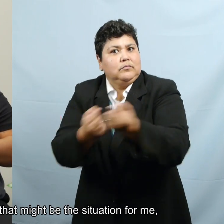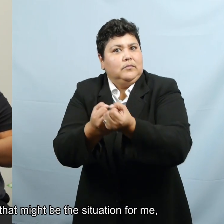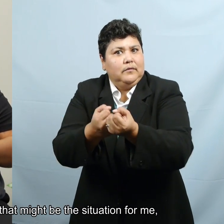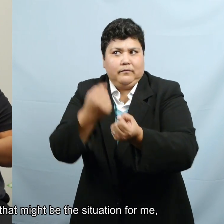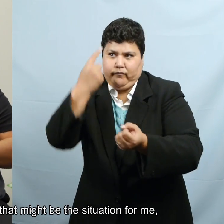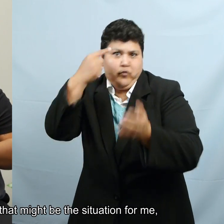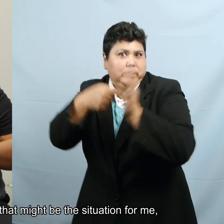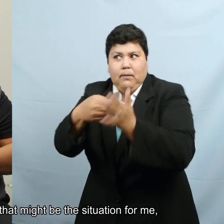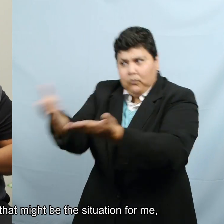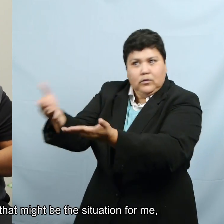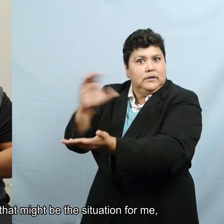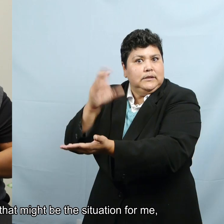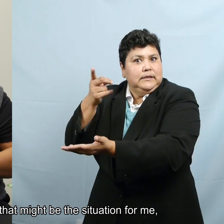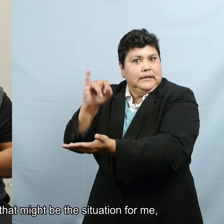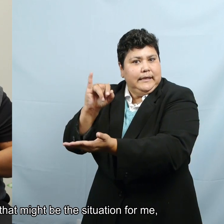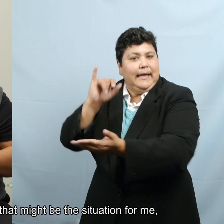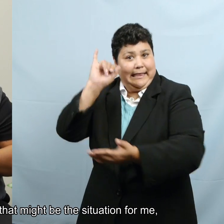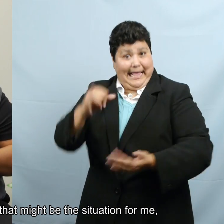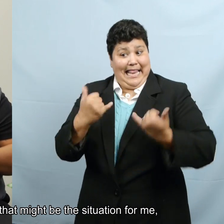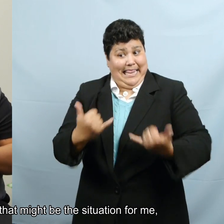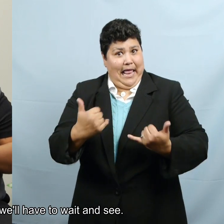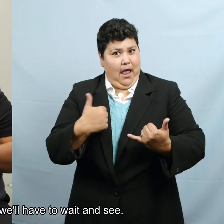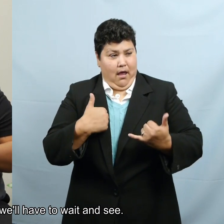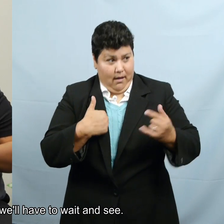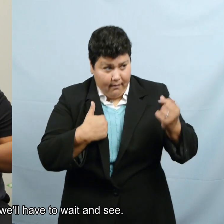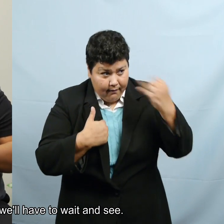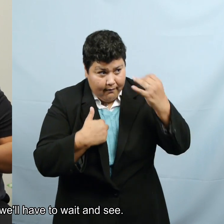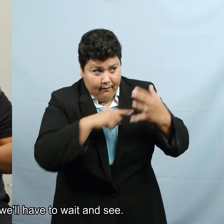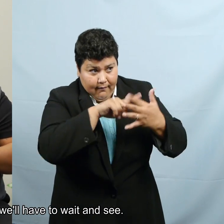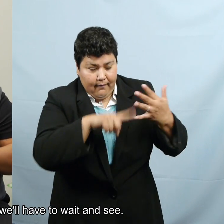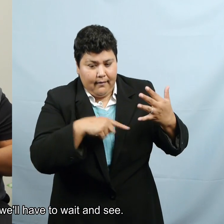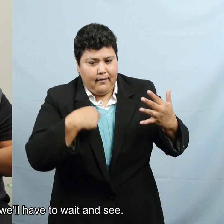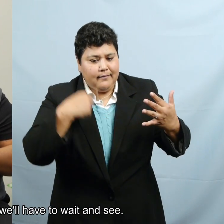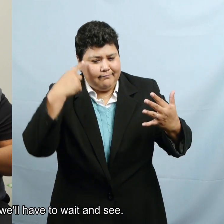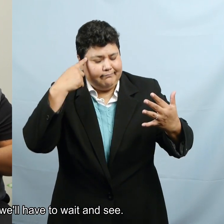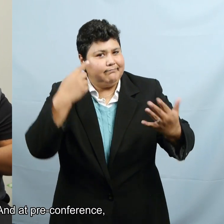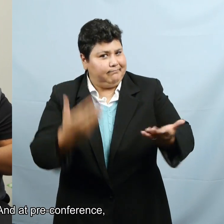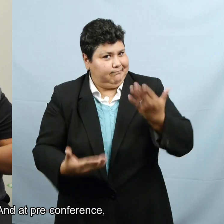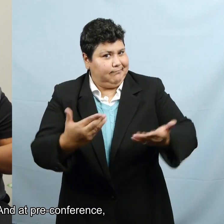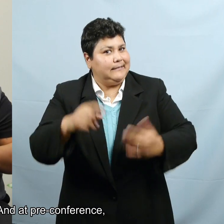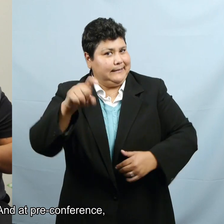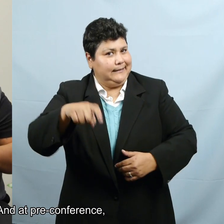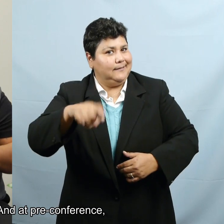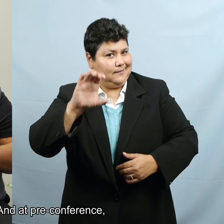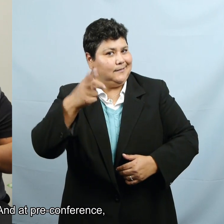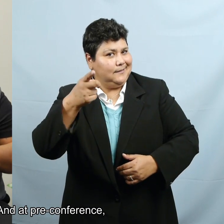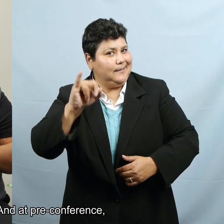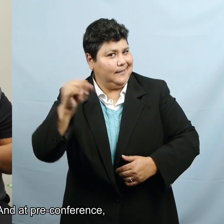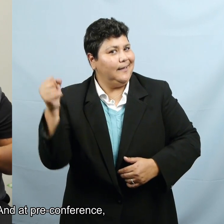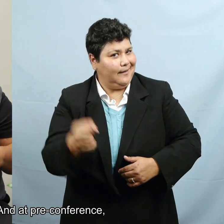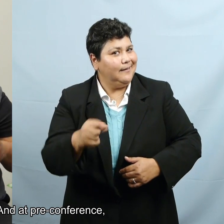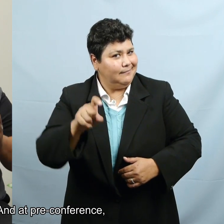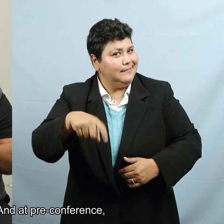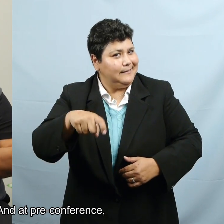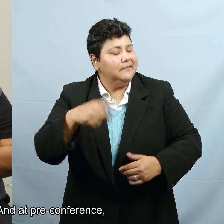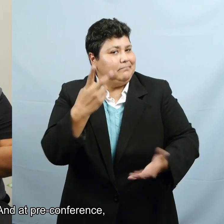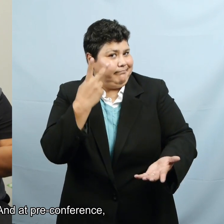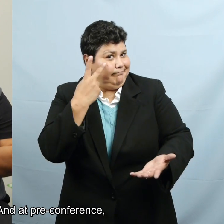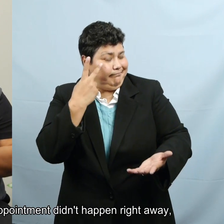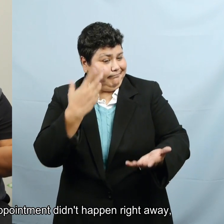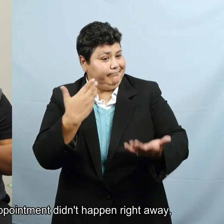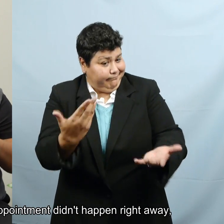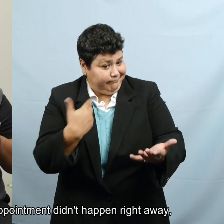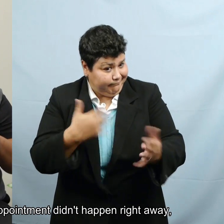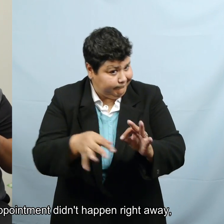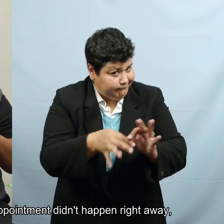in feeling that there, that might be the situation for me. And so we'll, we'll have to wait and see. And at pre